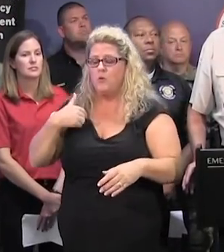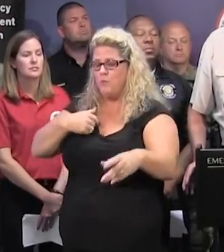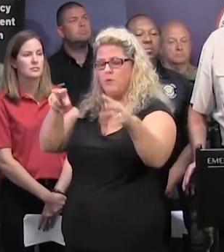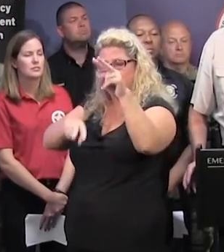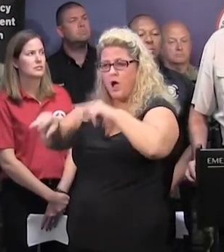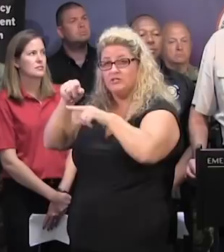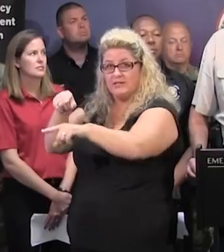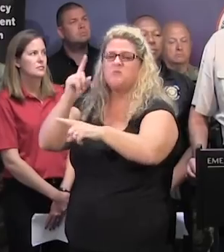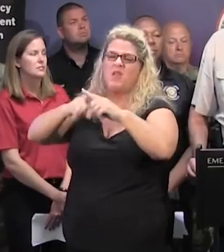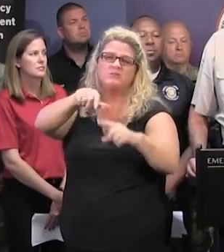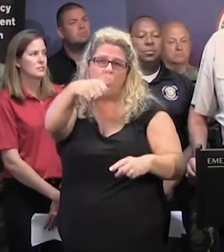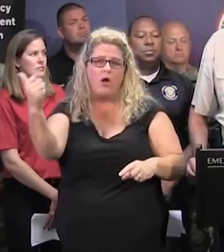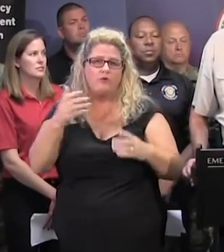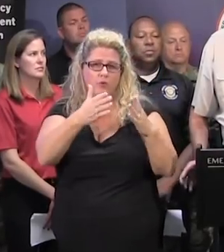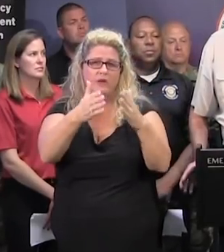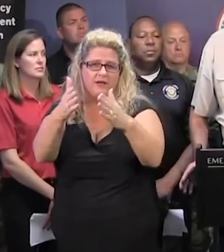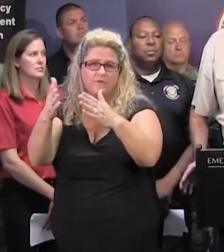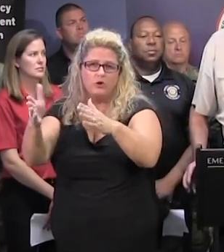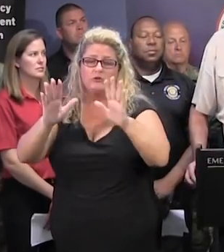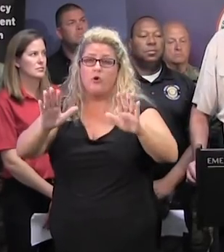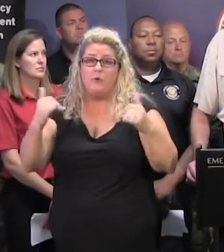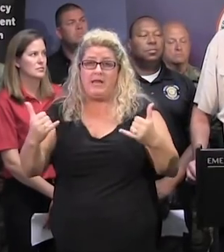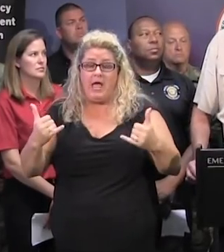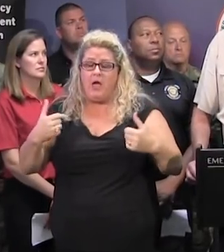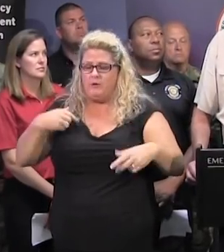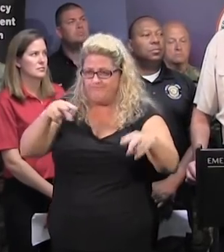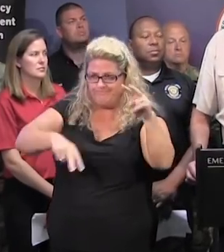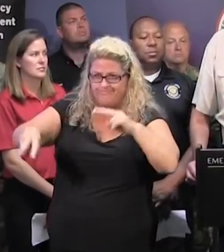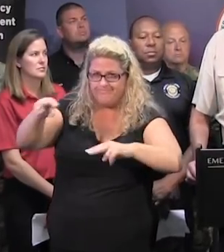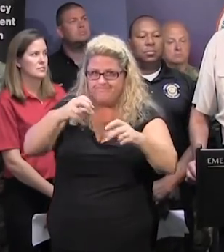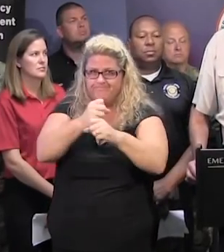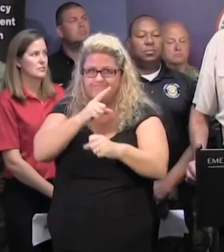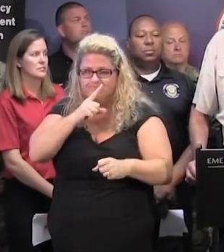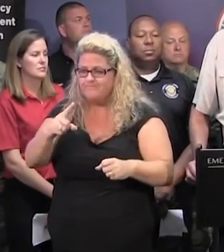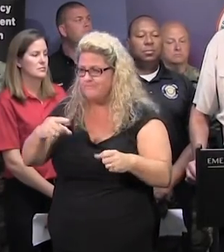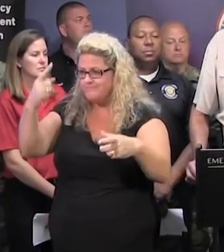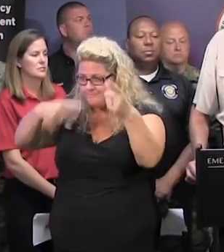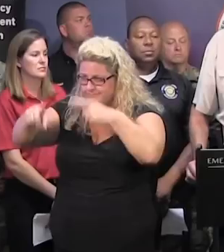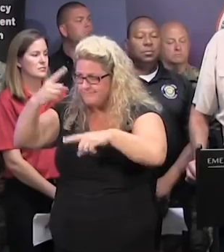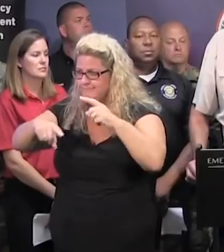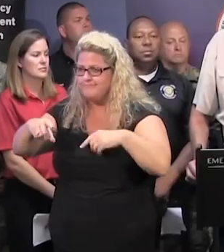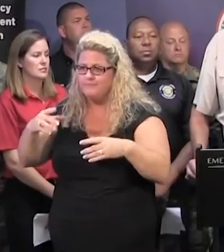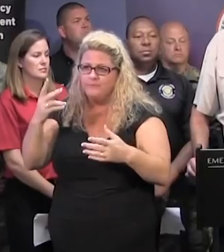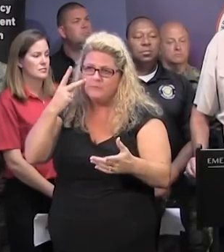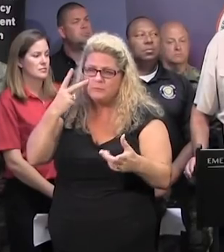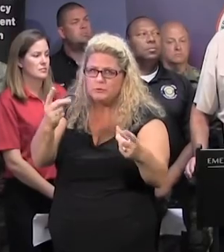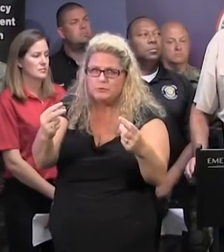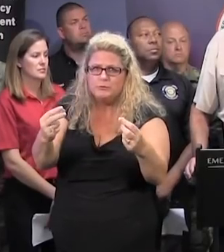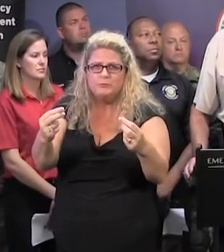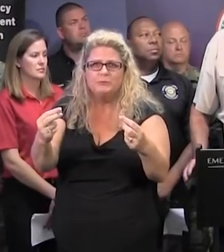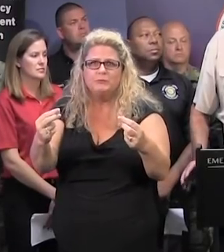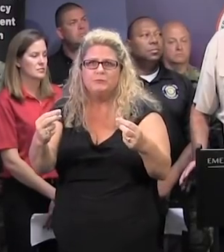river basins. We are modeling now. We have some good ideas of areas that we need to be